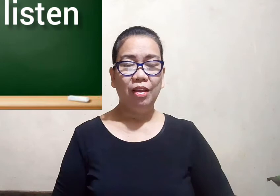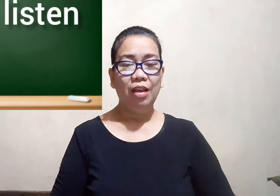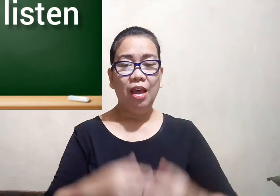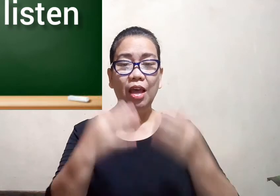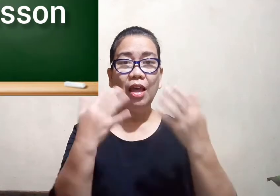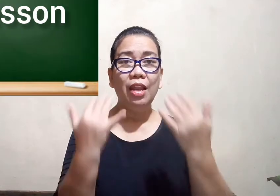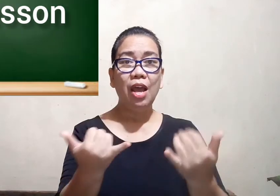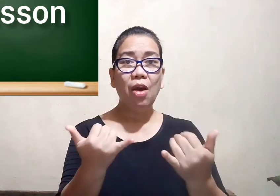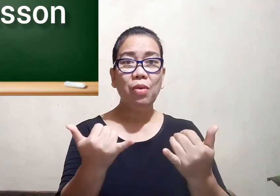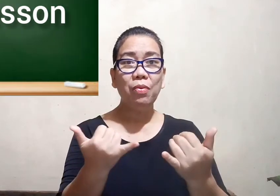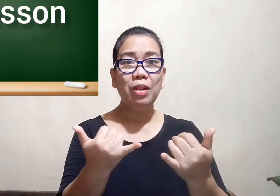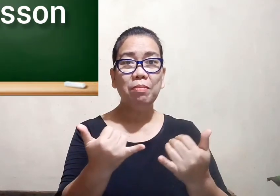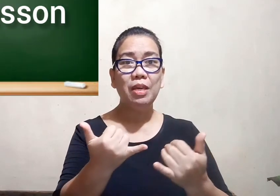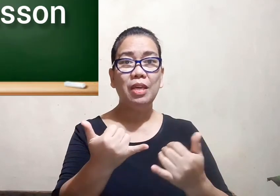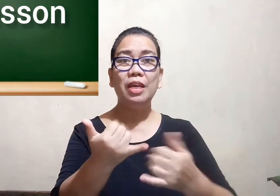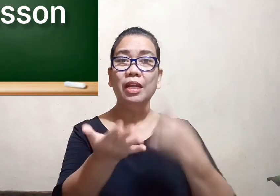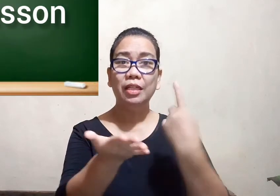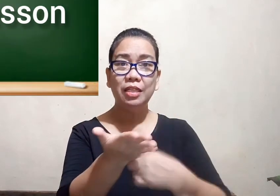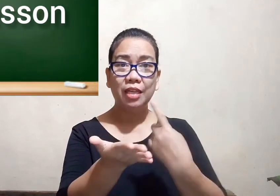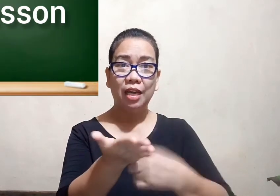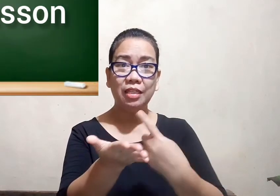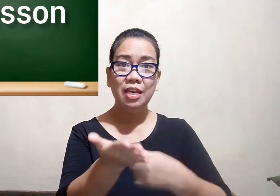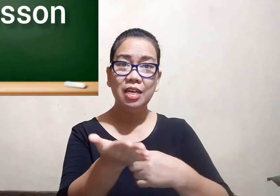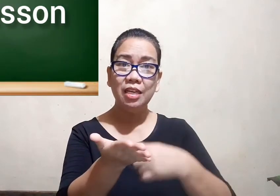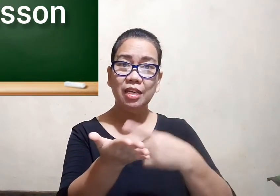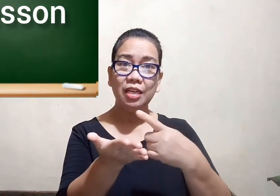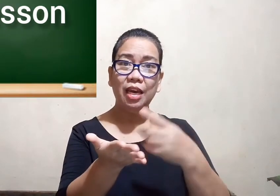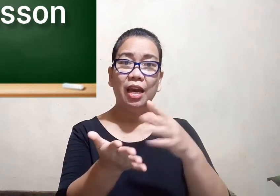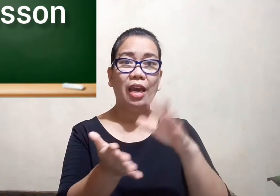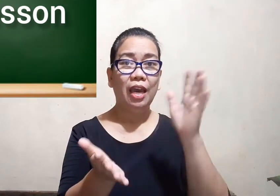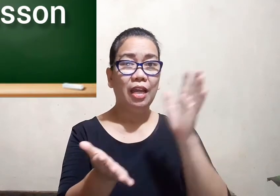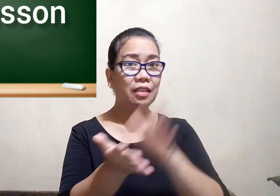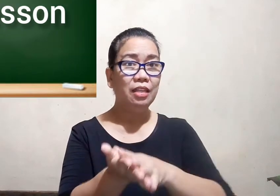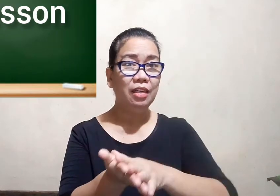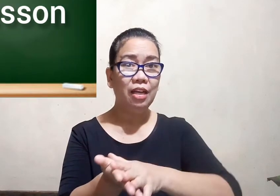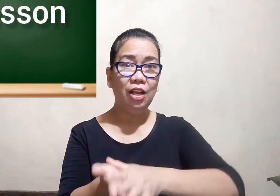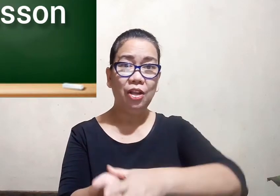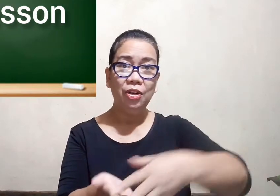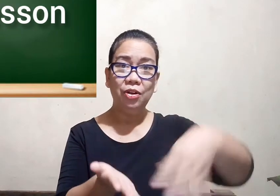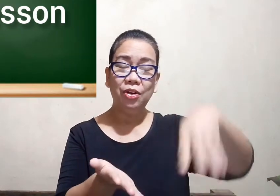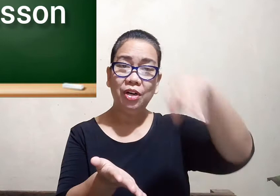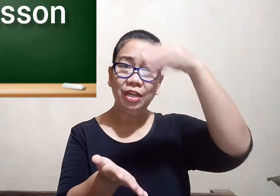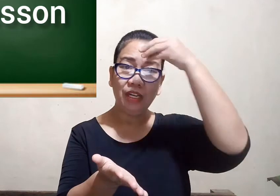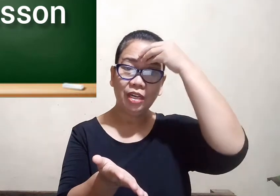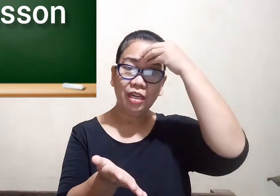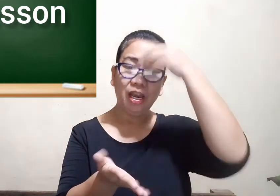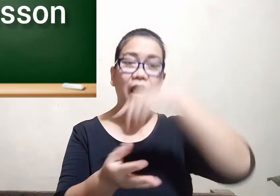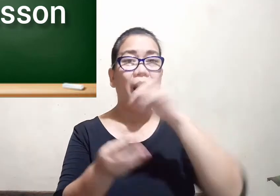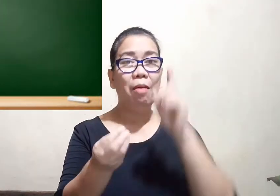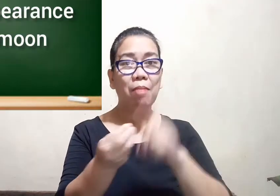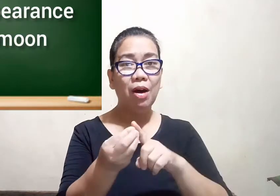Now we will be discussing and learning about